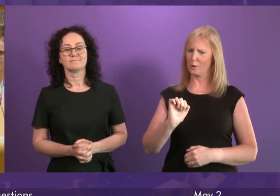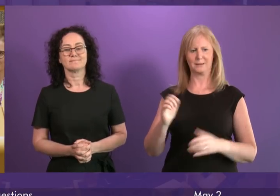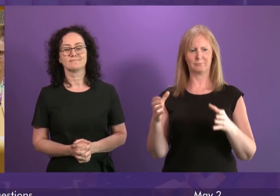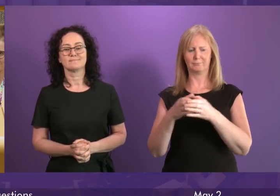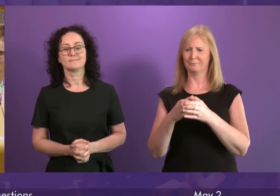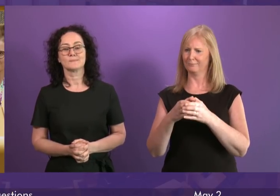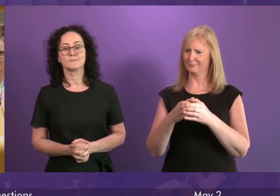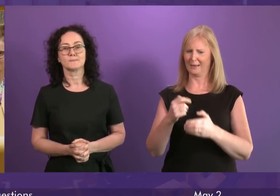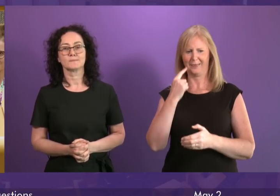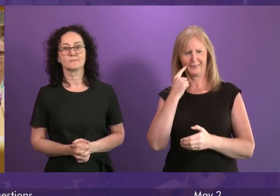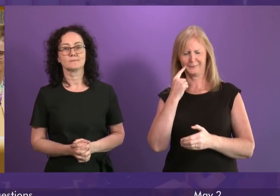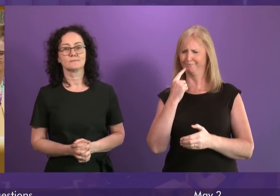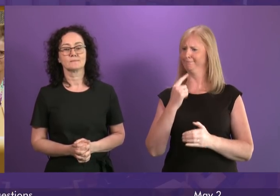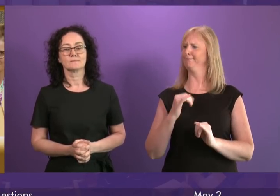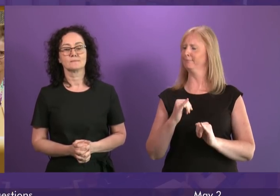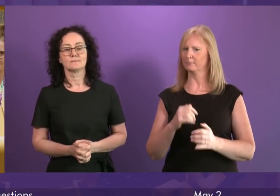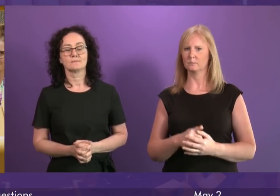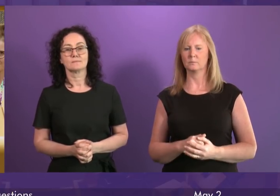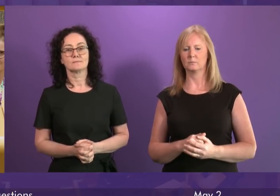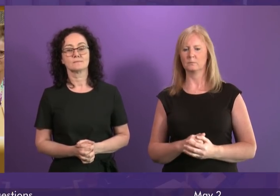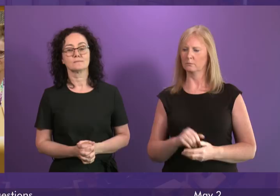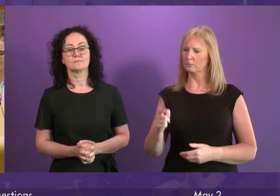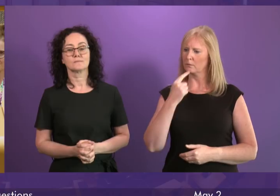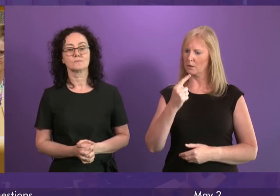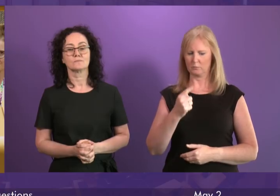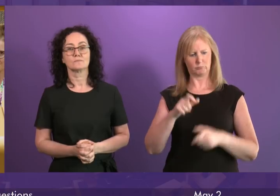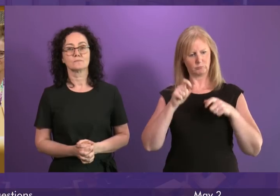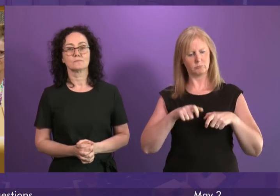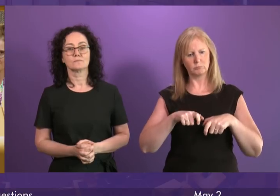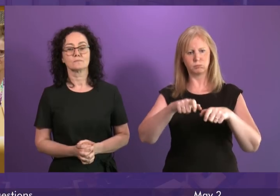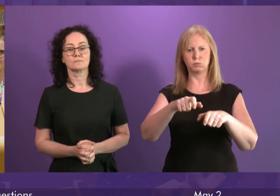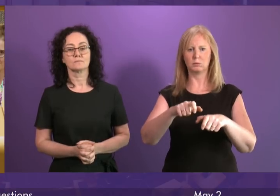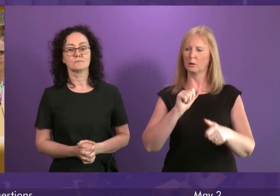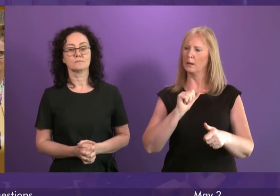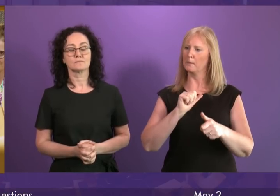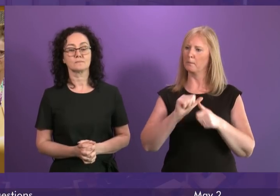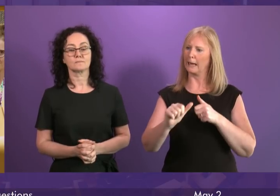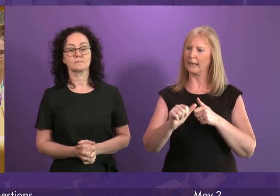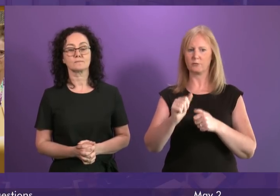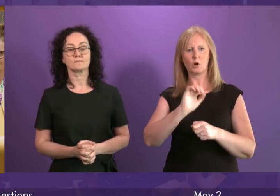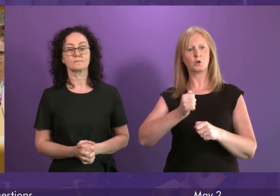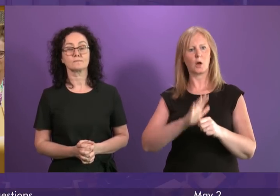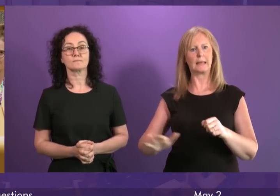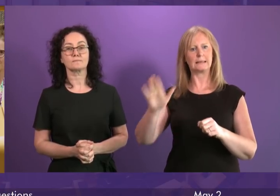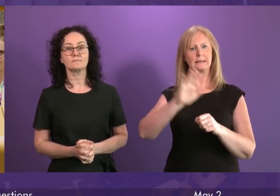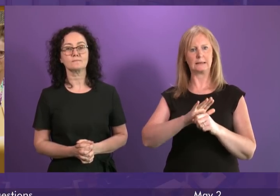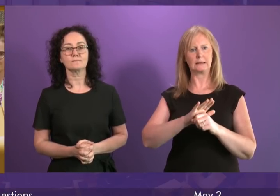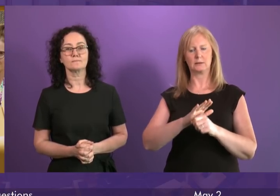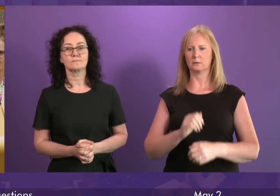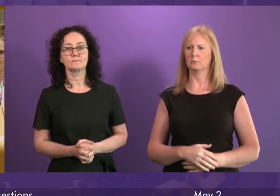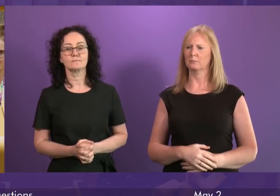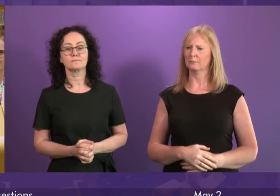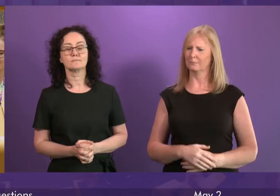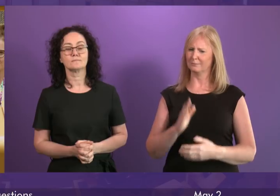The First Minister was right when she said that permanently keeping the UK pound is in the best interests of Scotland. Isn't it just a simple